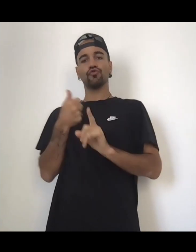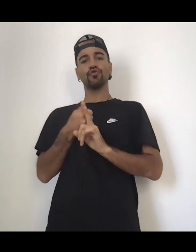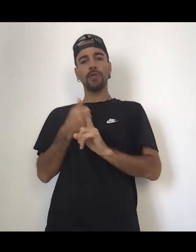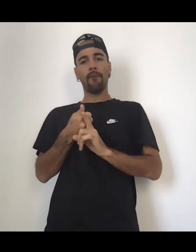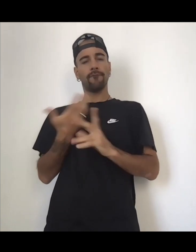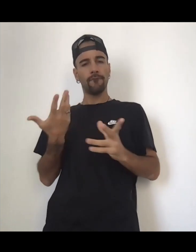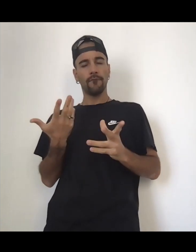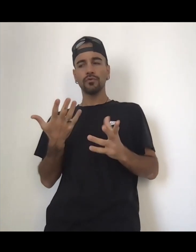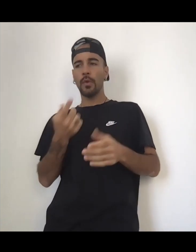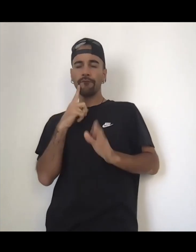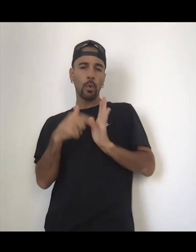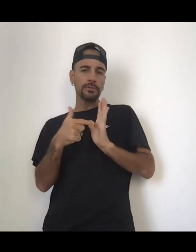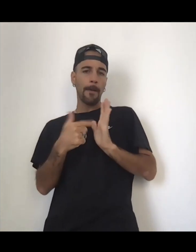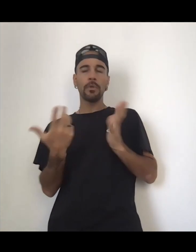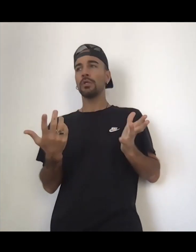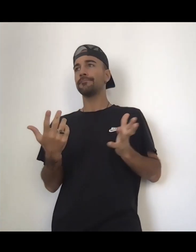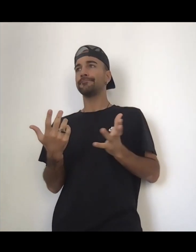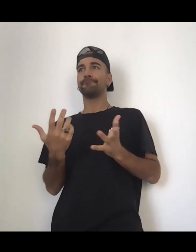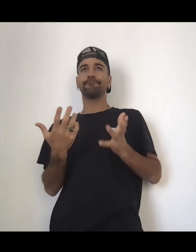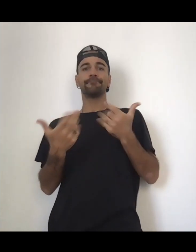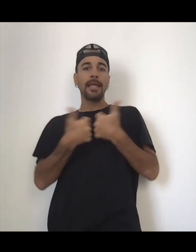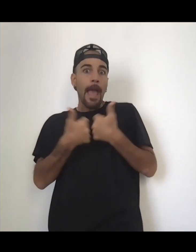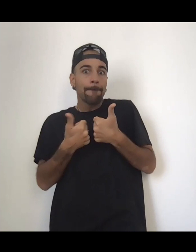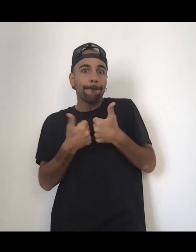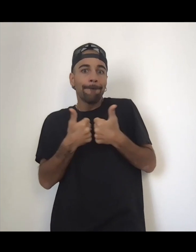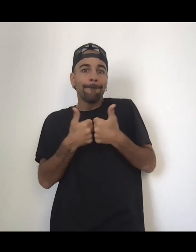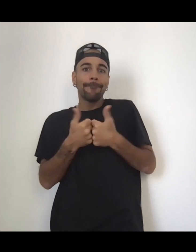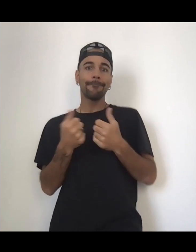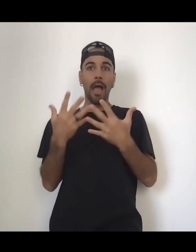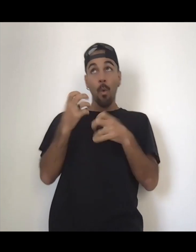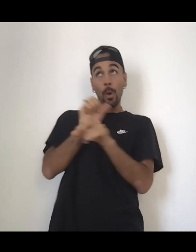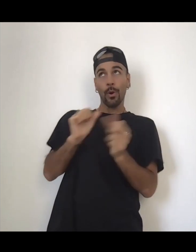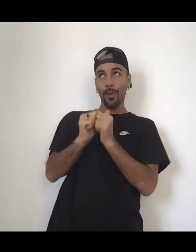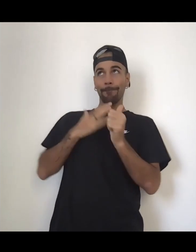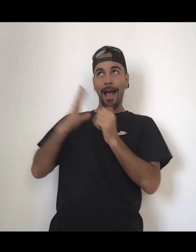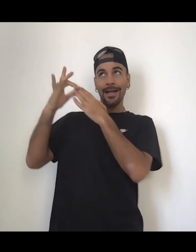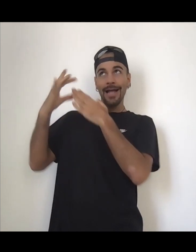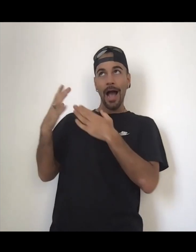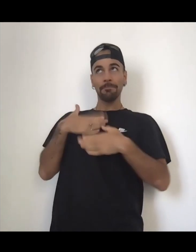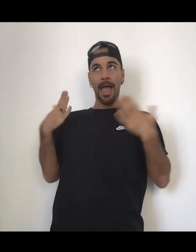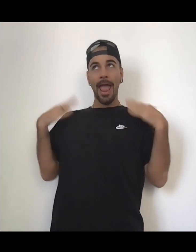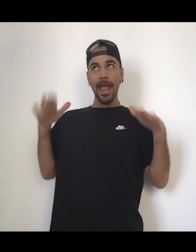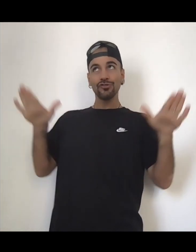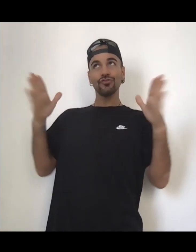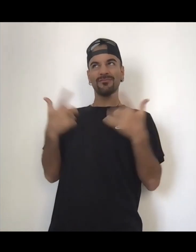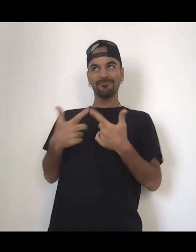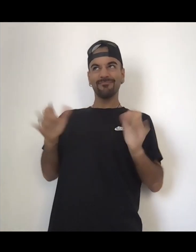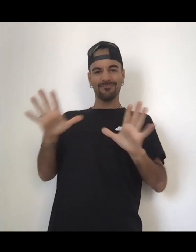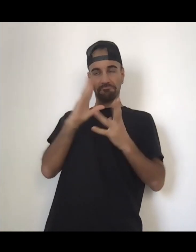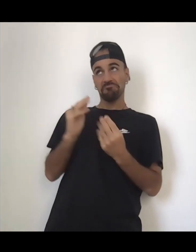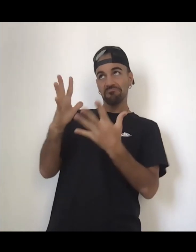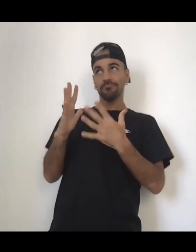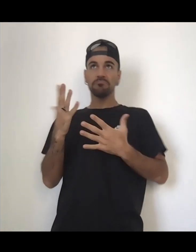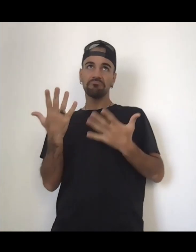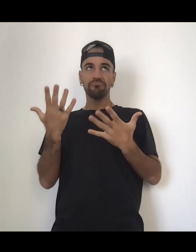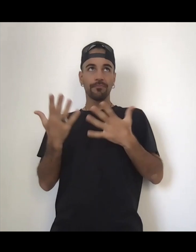you want to test it out. Like, okay, I'm to work with my guides, and this is what you should do. It's like, it a little game. It's like, okay, I will trust you. I'll give you three days, or